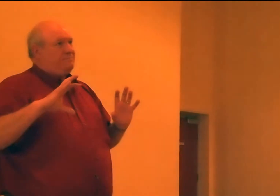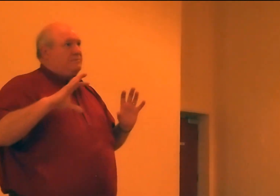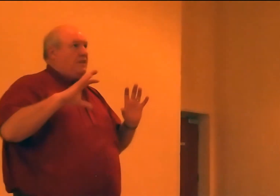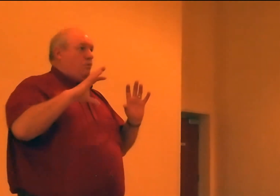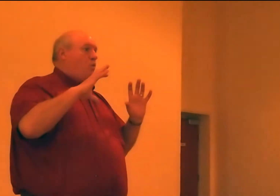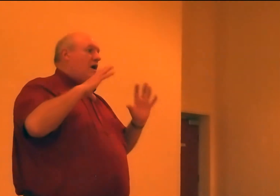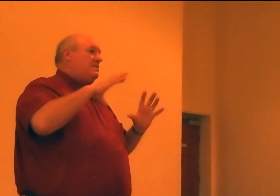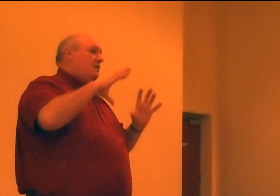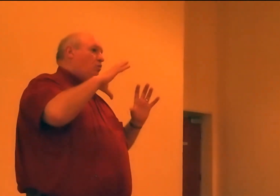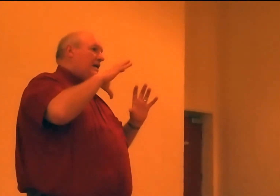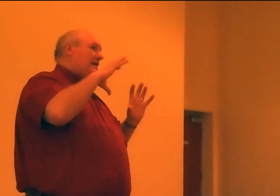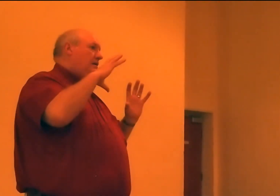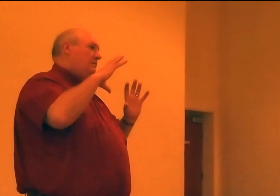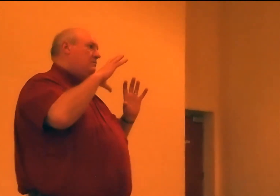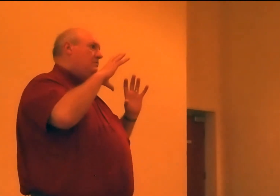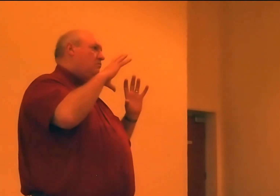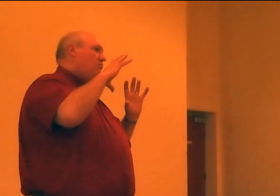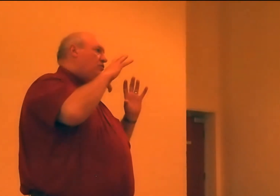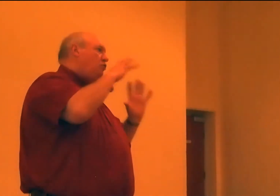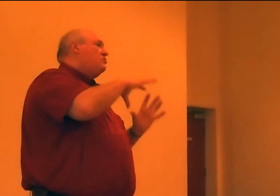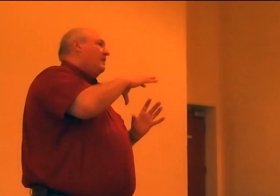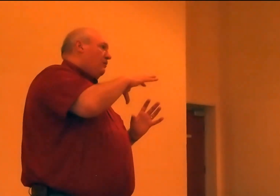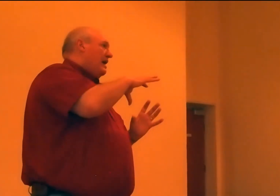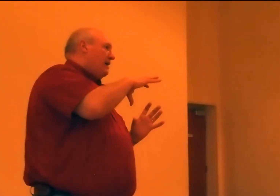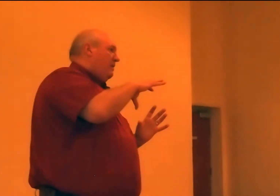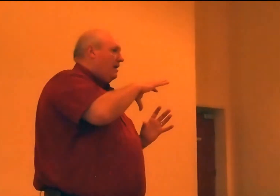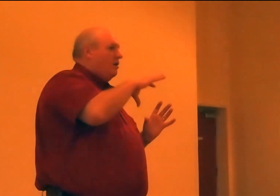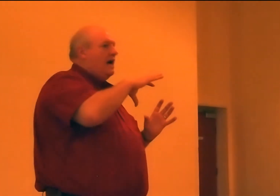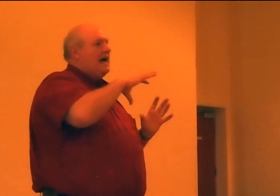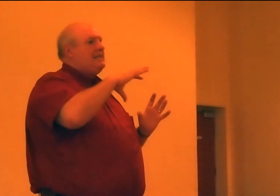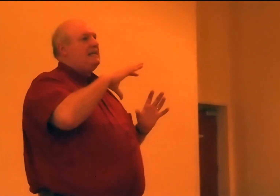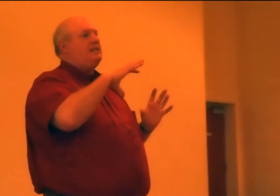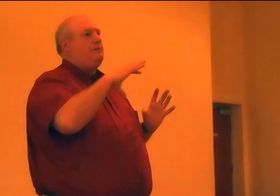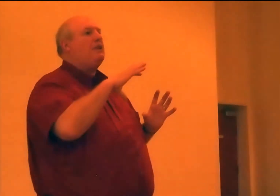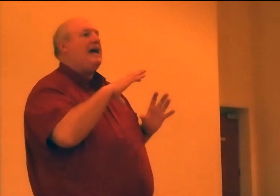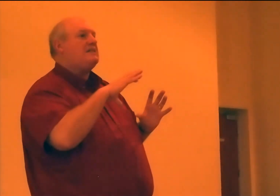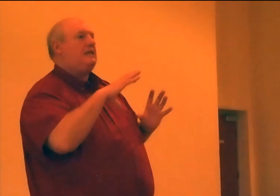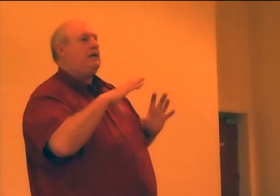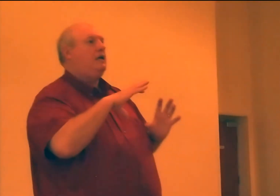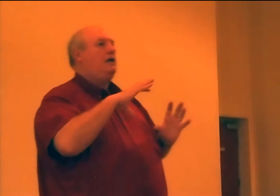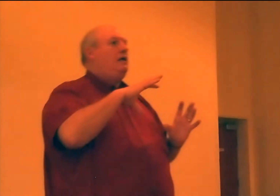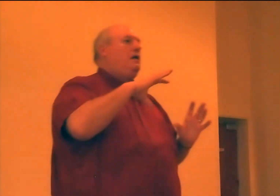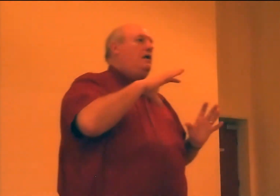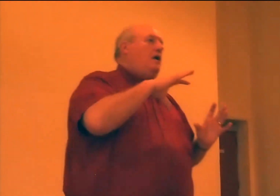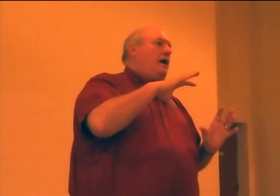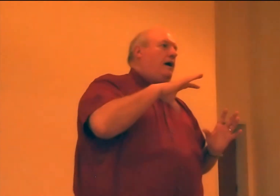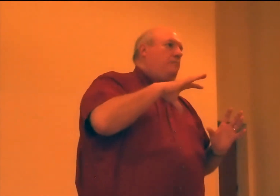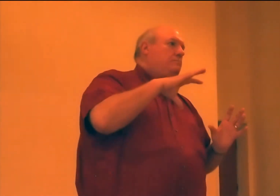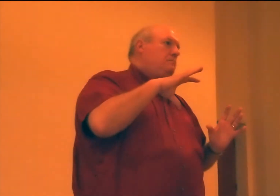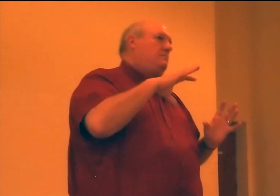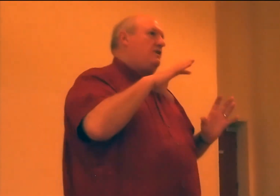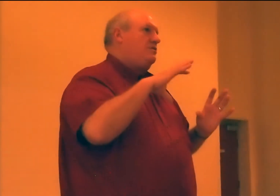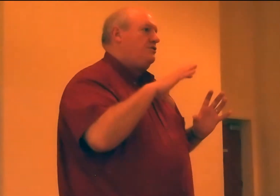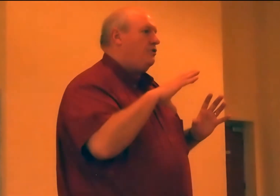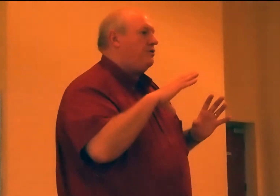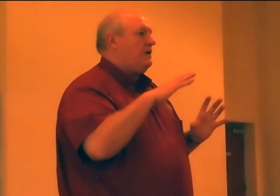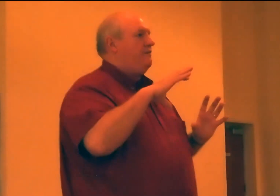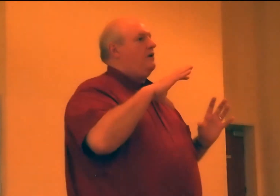The ones that we usually recommend are a high density plastic. There's two or three different